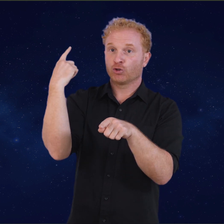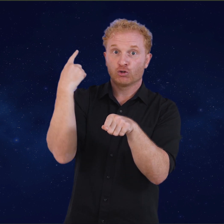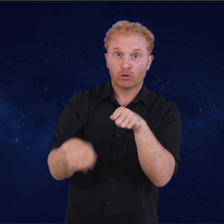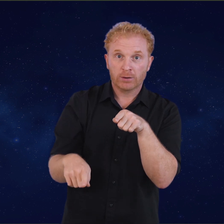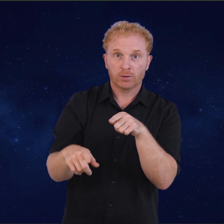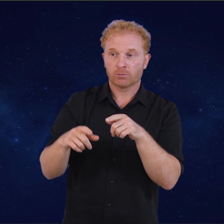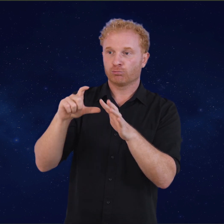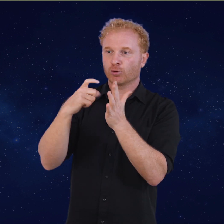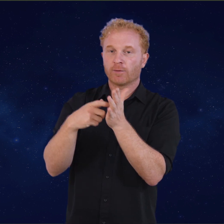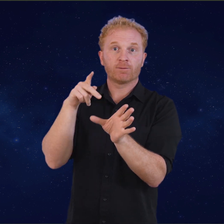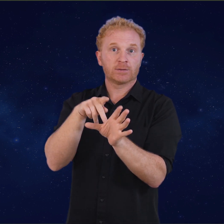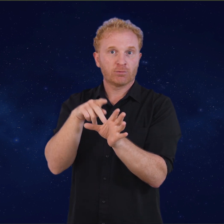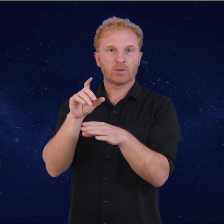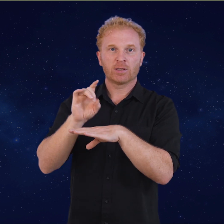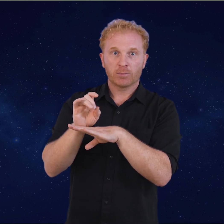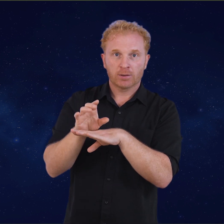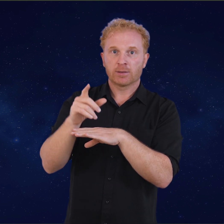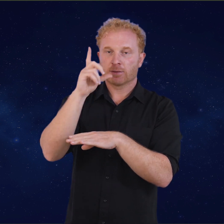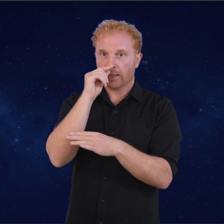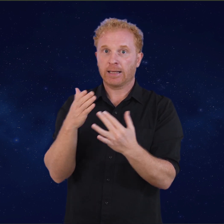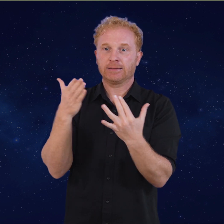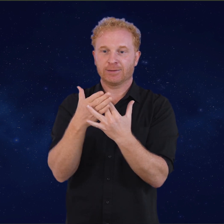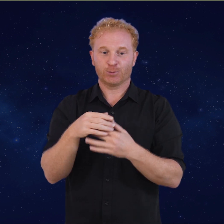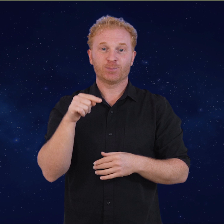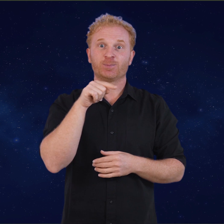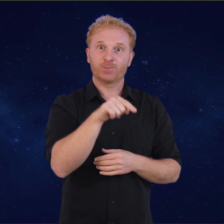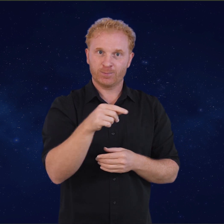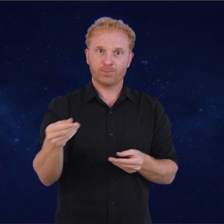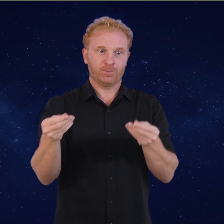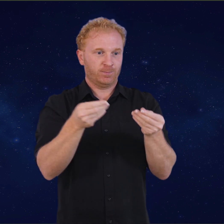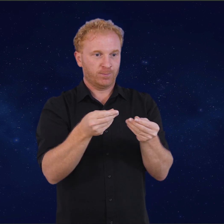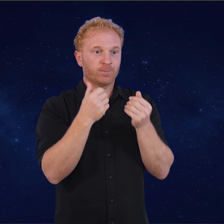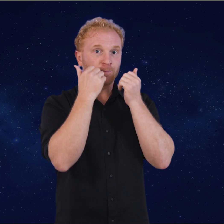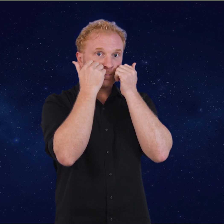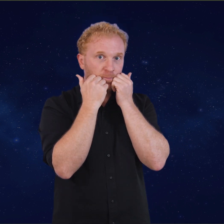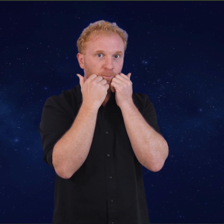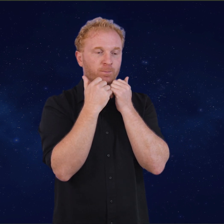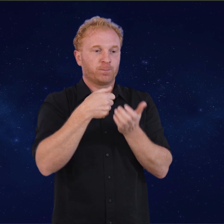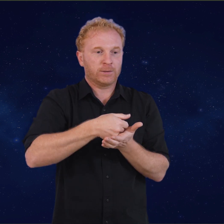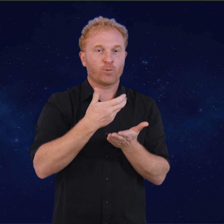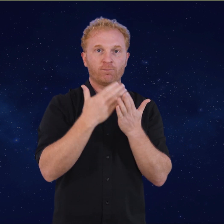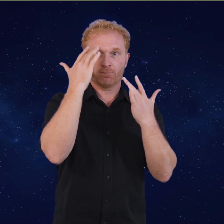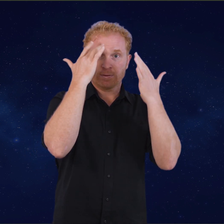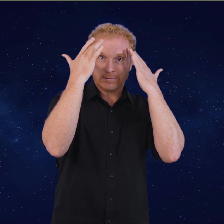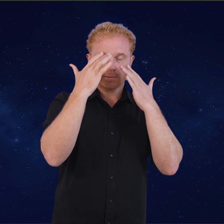-based, psychedelic-assisted care through a network of trained, qualified, and credentialed